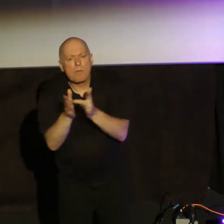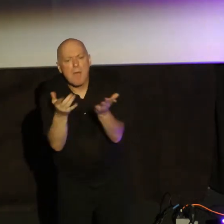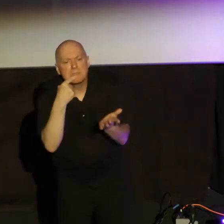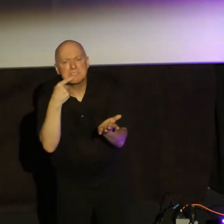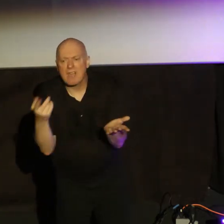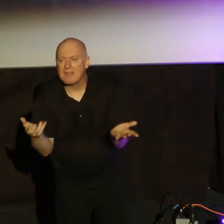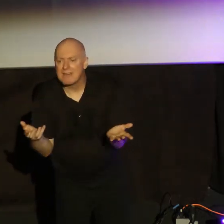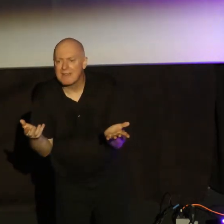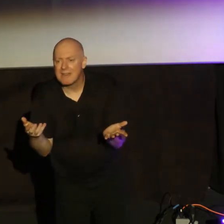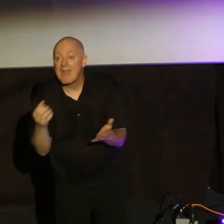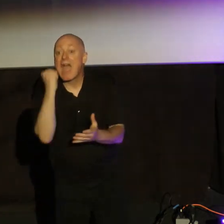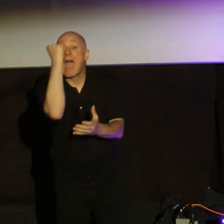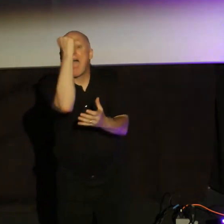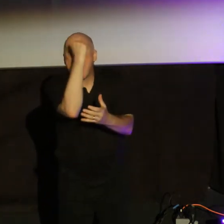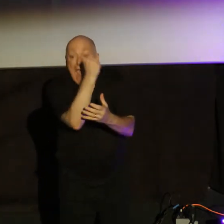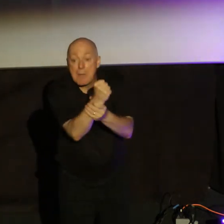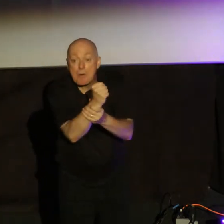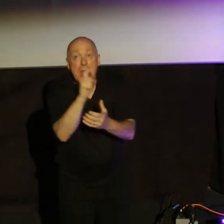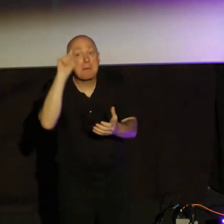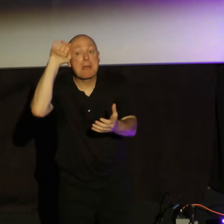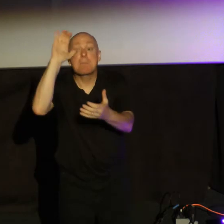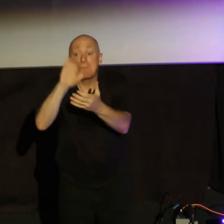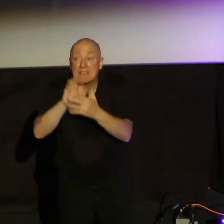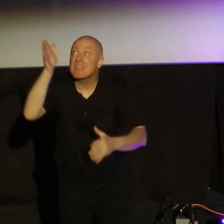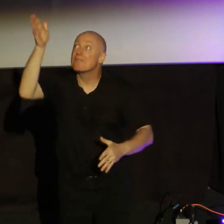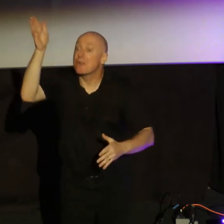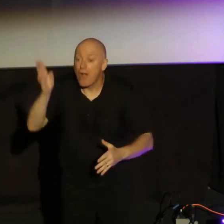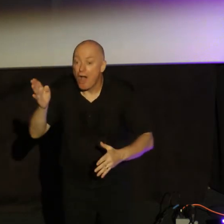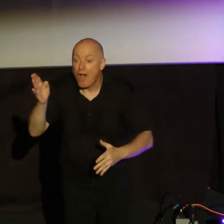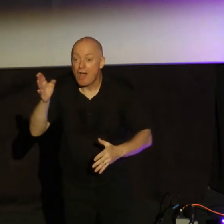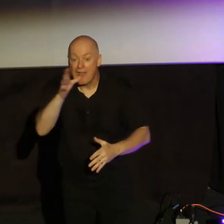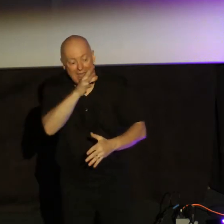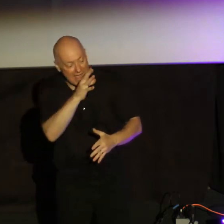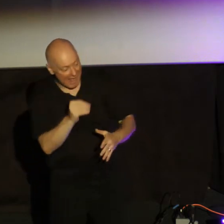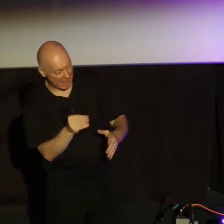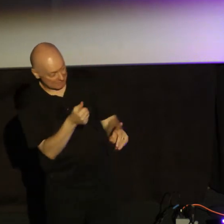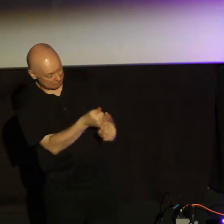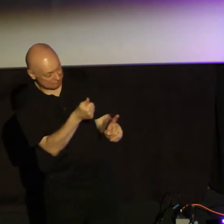Abraham believed God, and it was counted to him as righteousness.